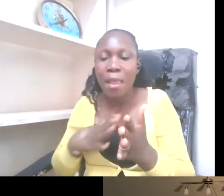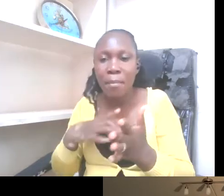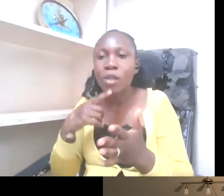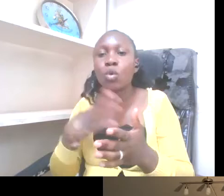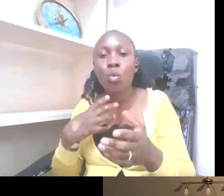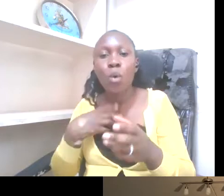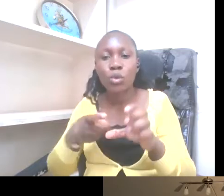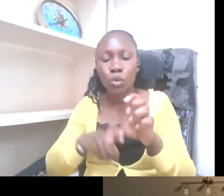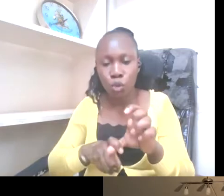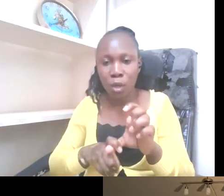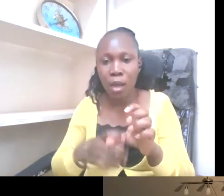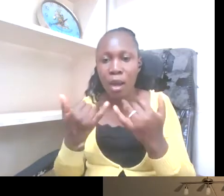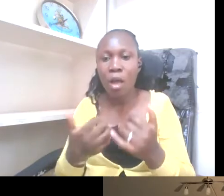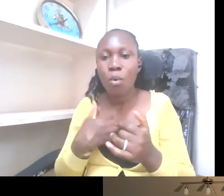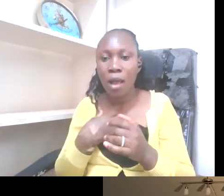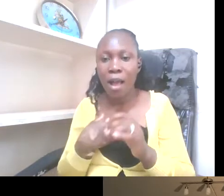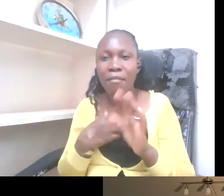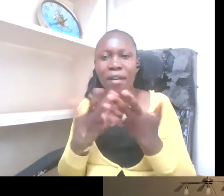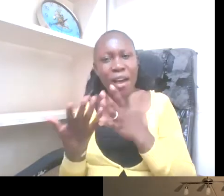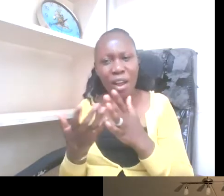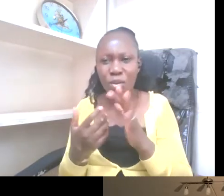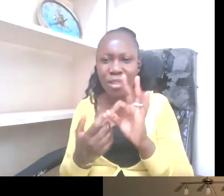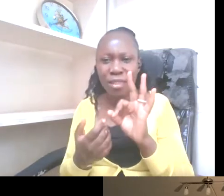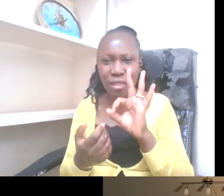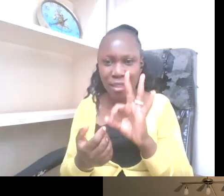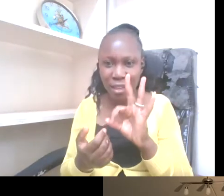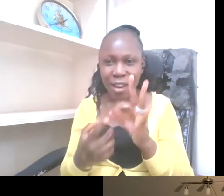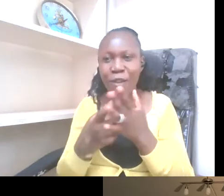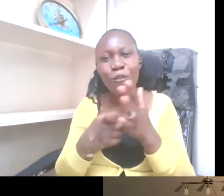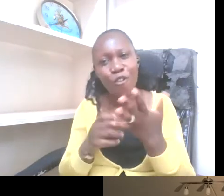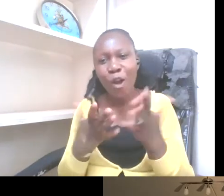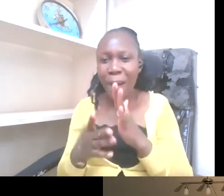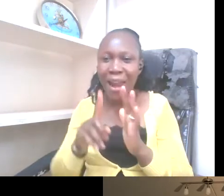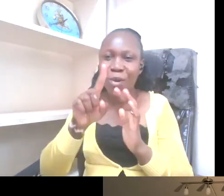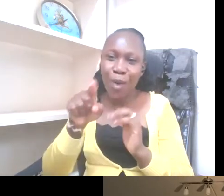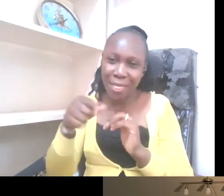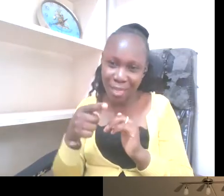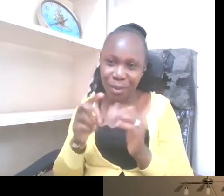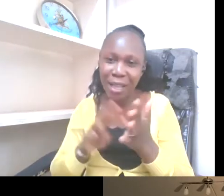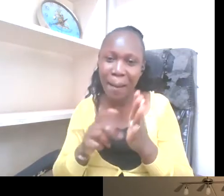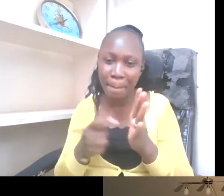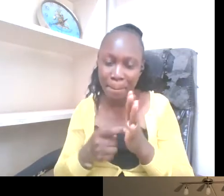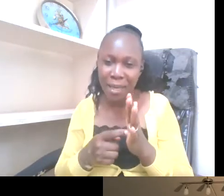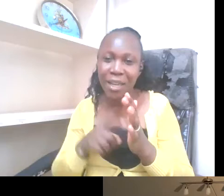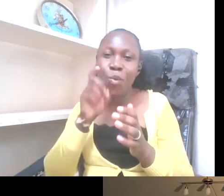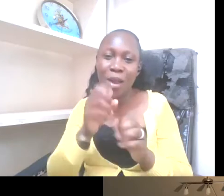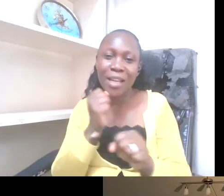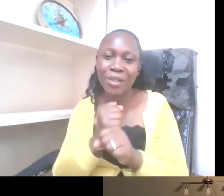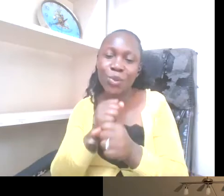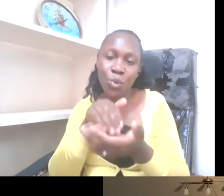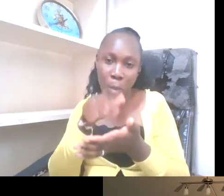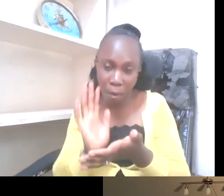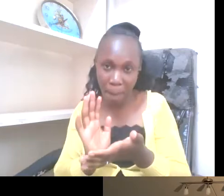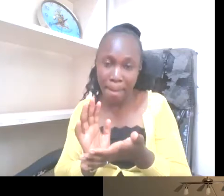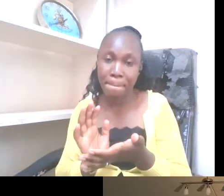out of about a thousand. That tells you that a lot more needs to be done. And by fostering more close